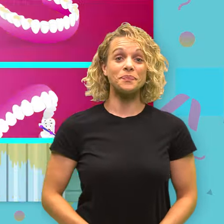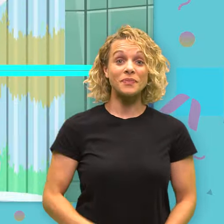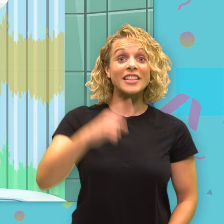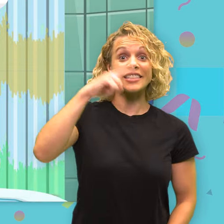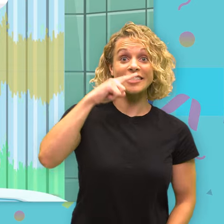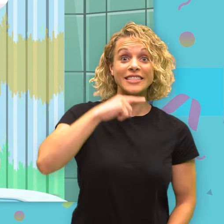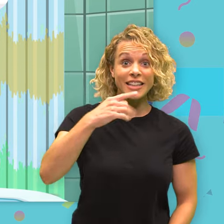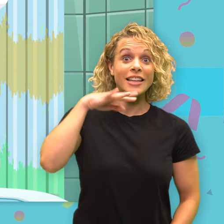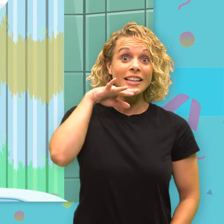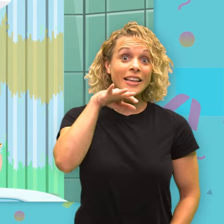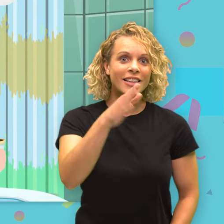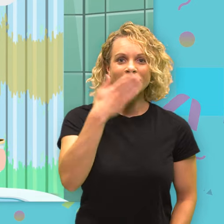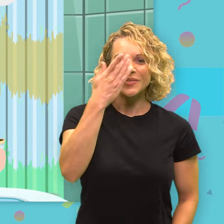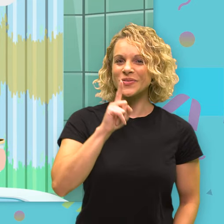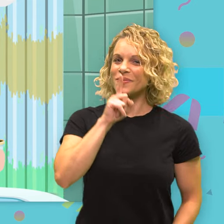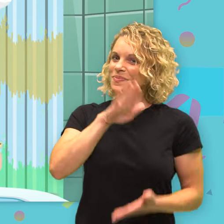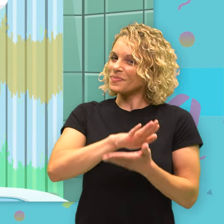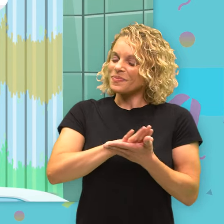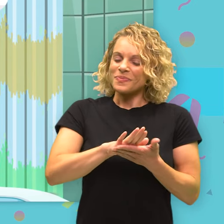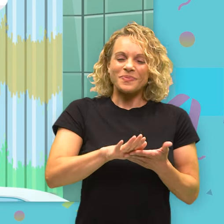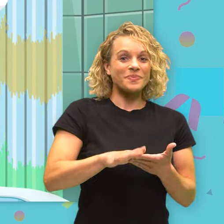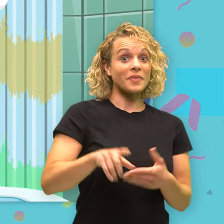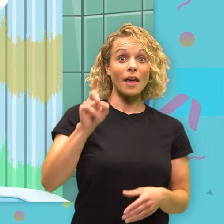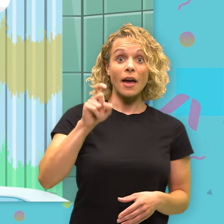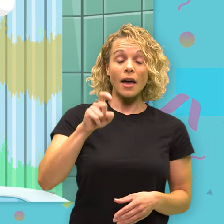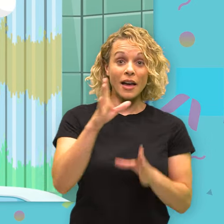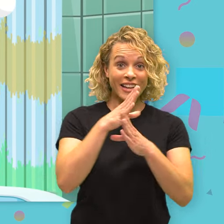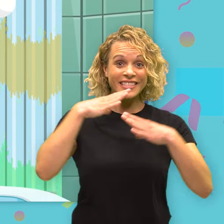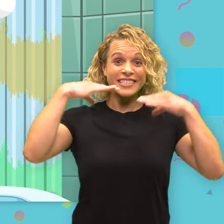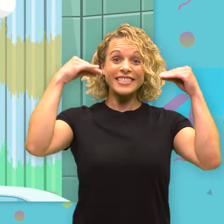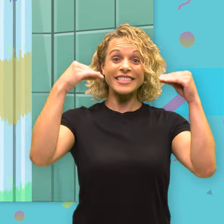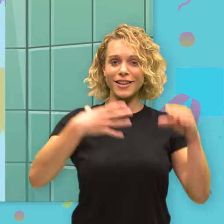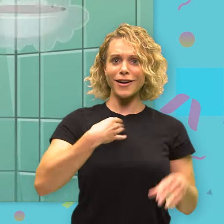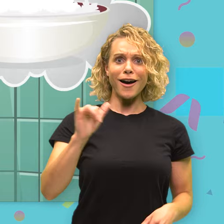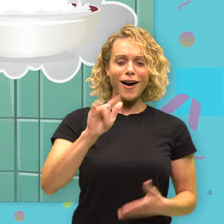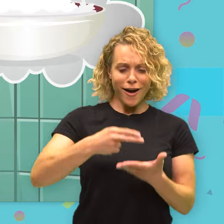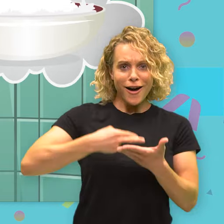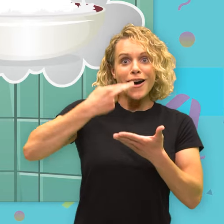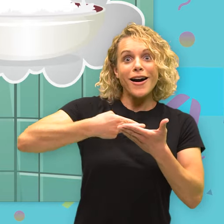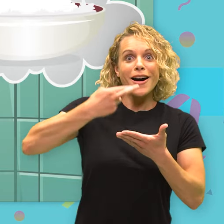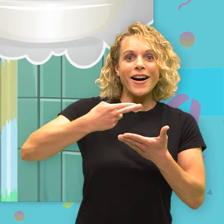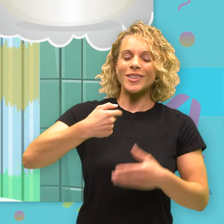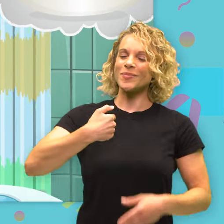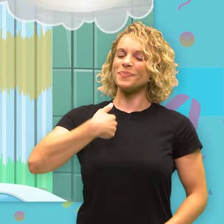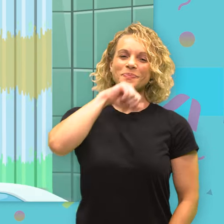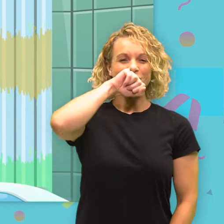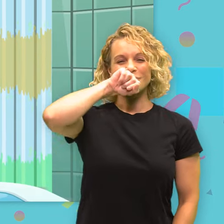Brush it makes your breath smell super nice. Gotta make your smile as white as rice. Oh, I love